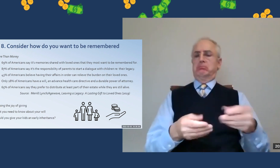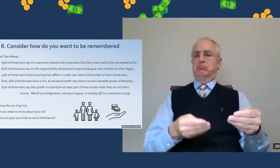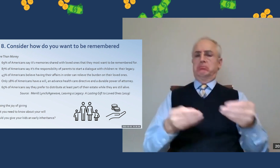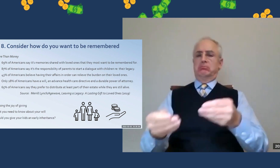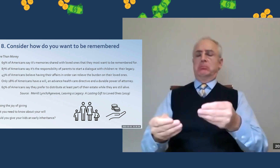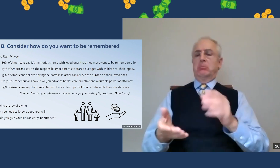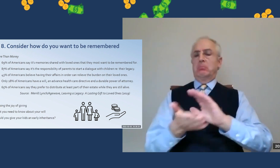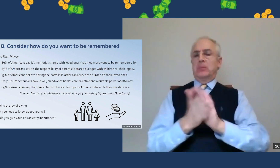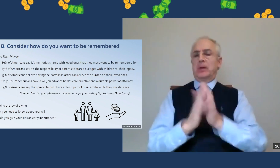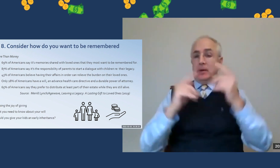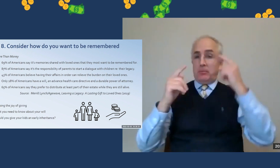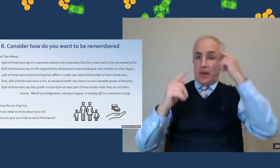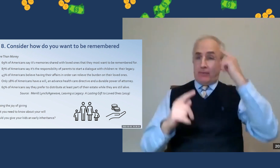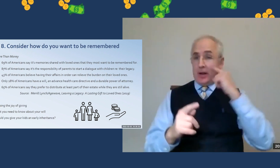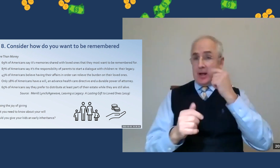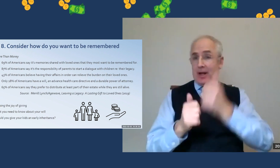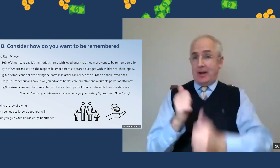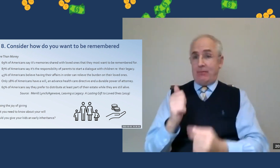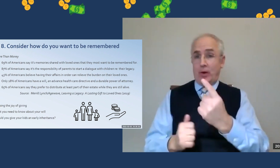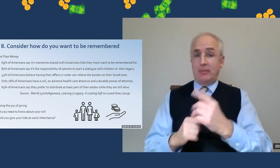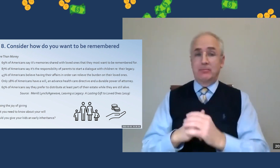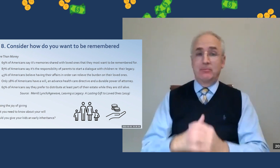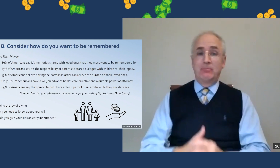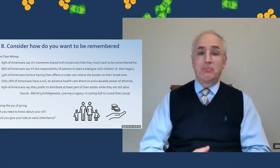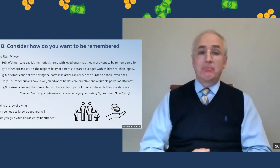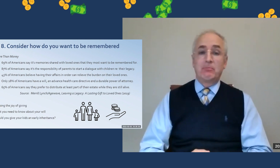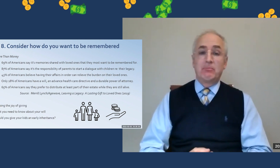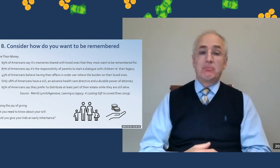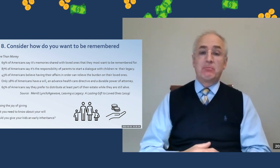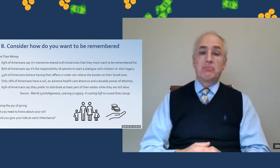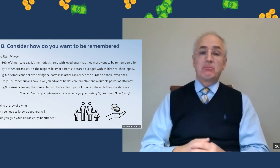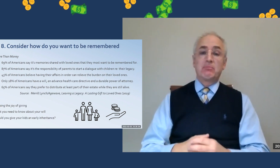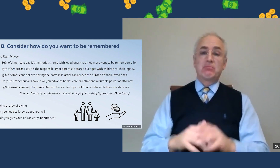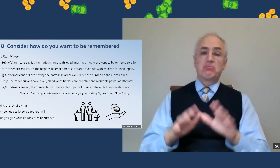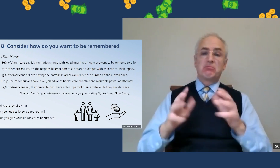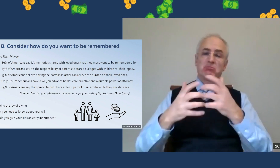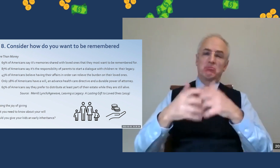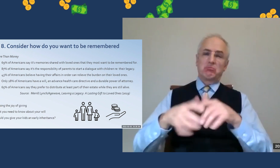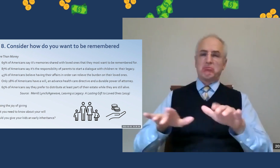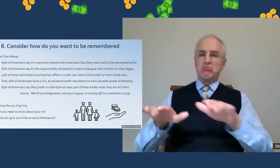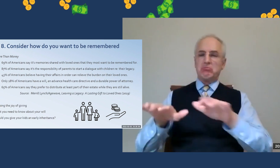lawyer work that out for you. It's a good thing to keep in mind for everyone, truly.